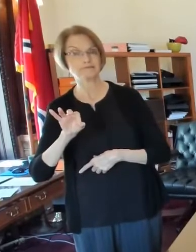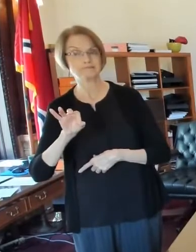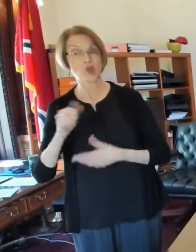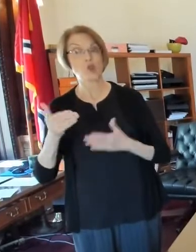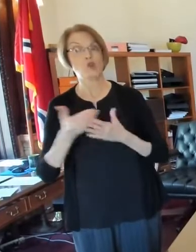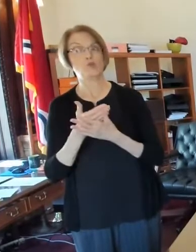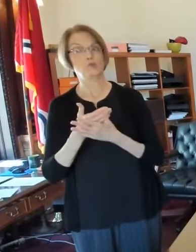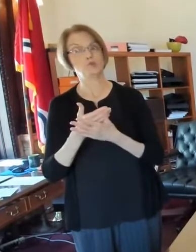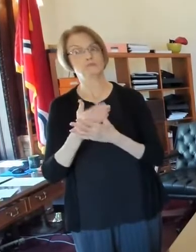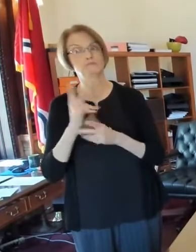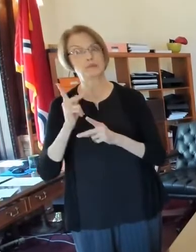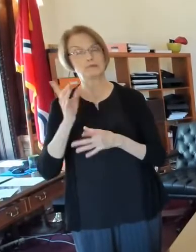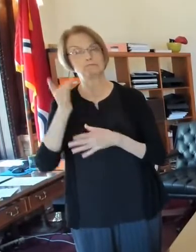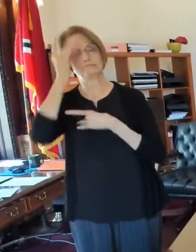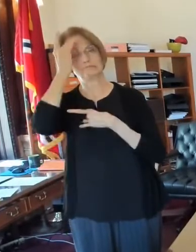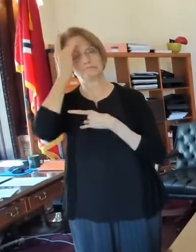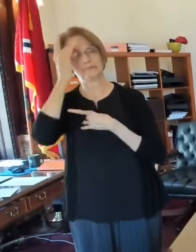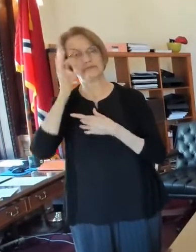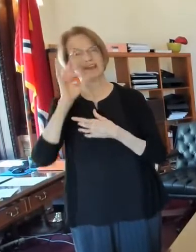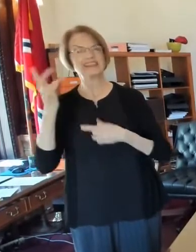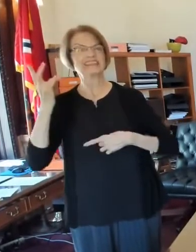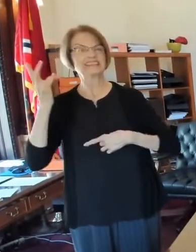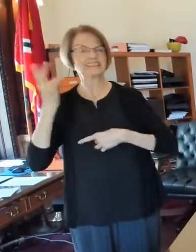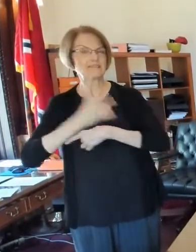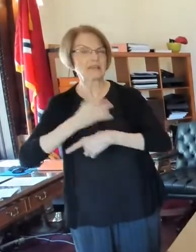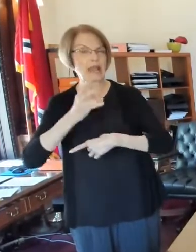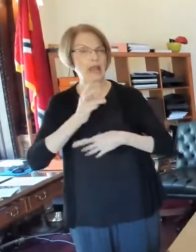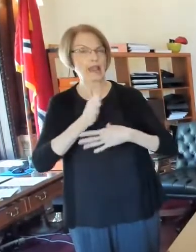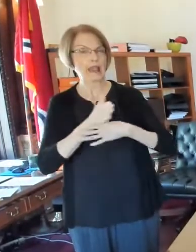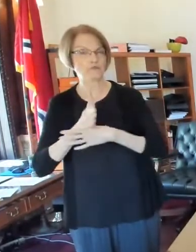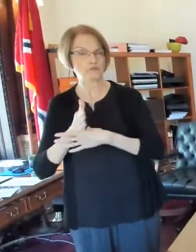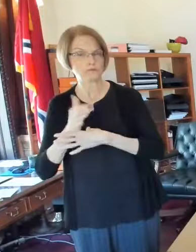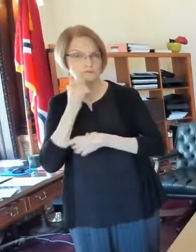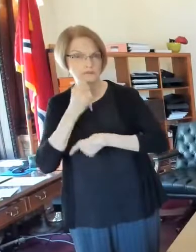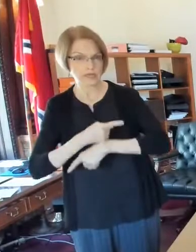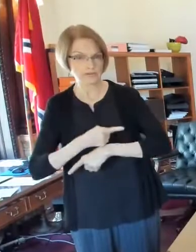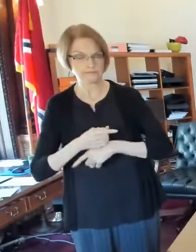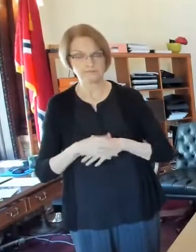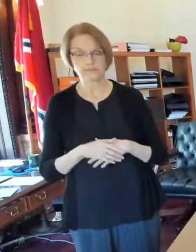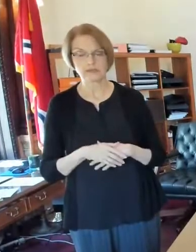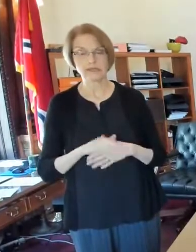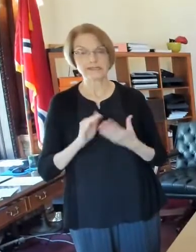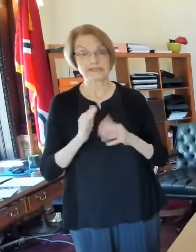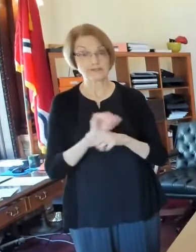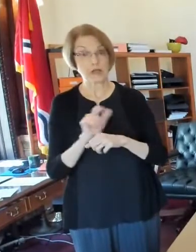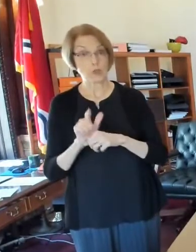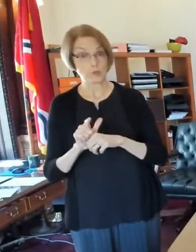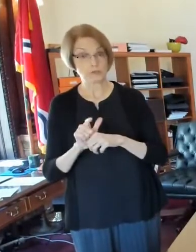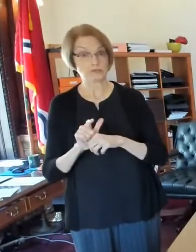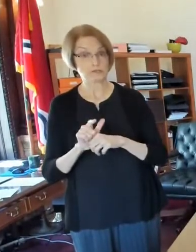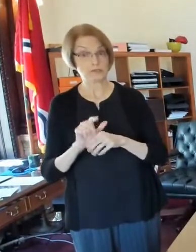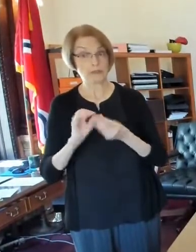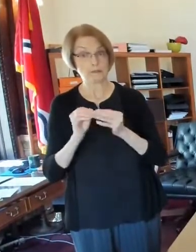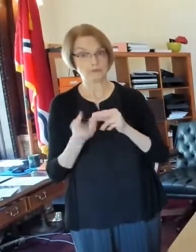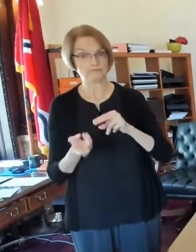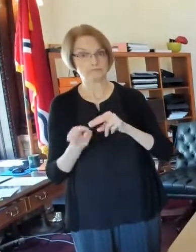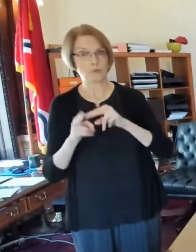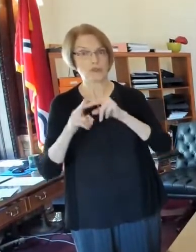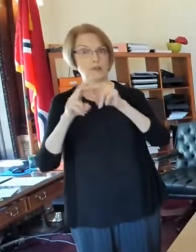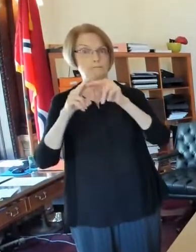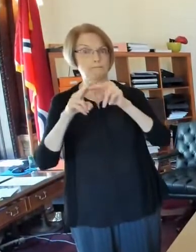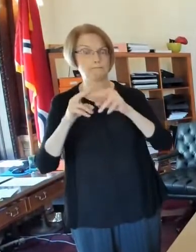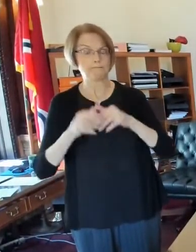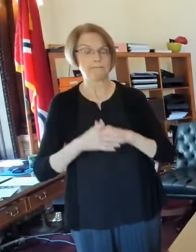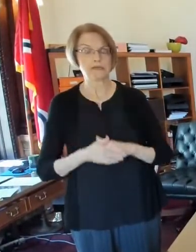cases. That's your seven day rolling average. So City of St. Louis case count is going up. And